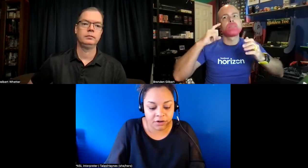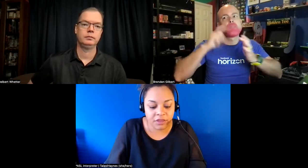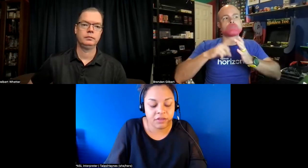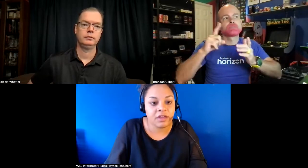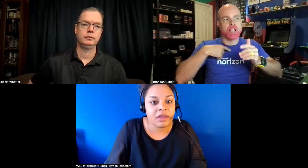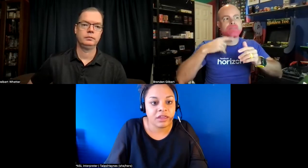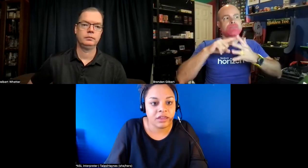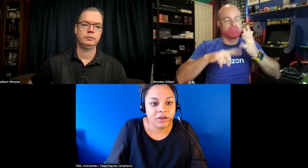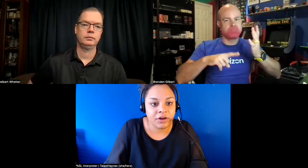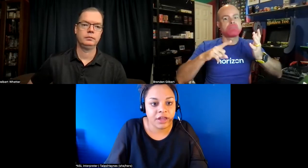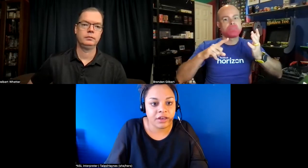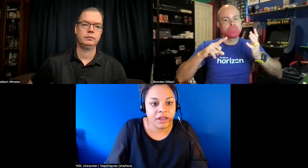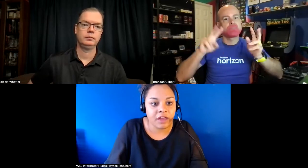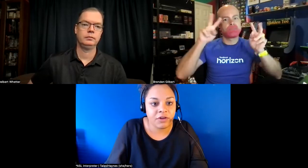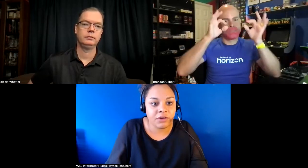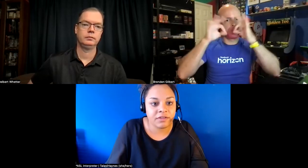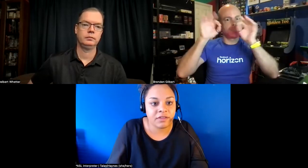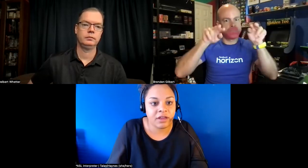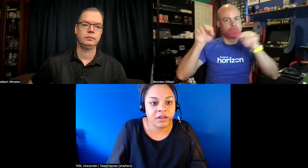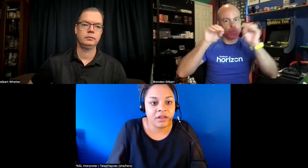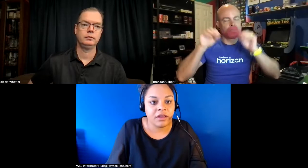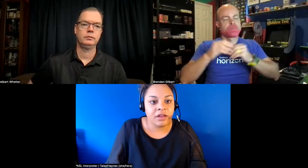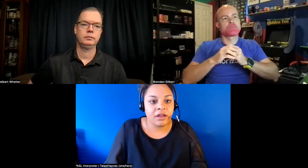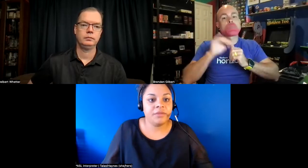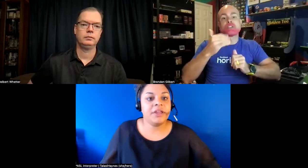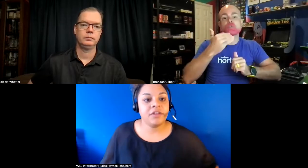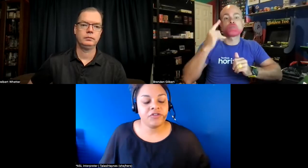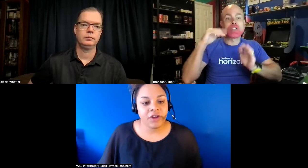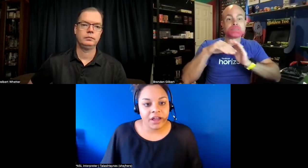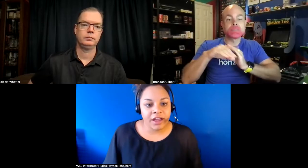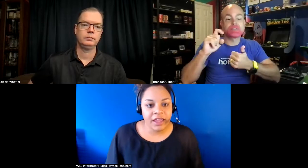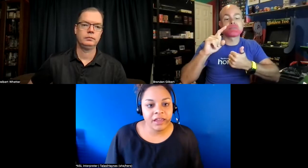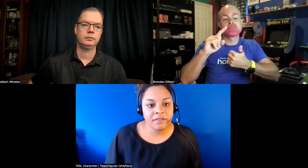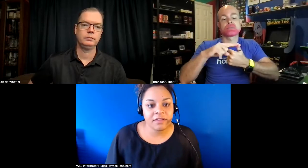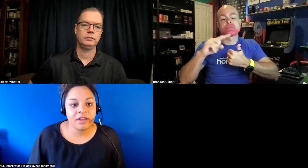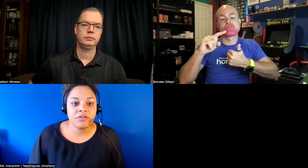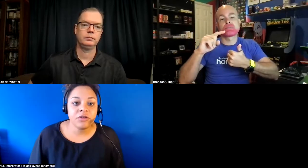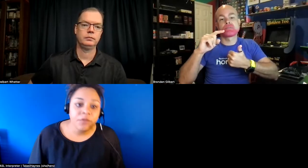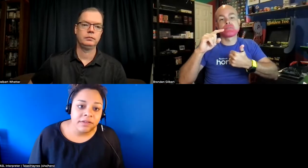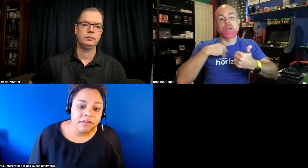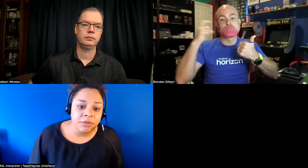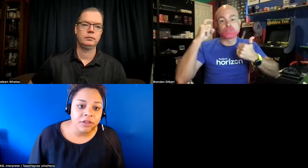thing here and i have noticed that um it does track eye gaze and it's good for accessibility